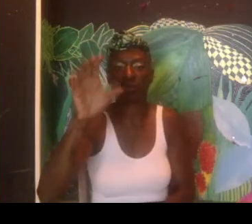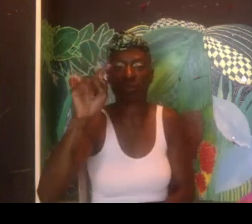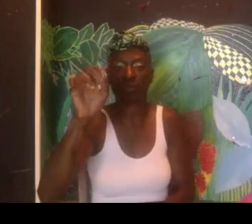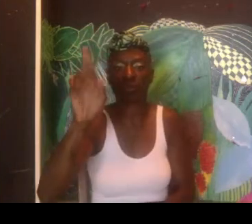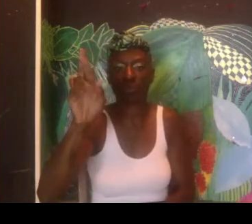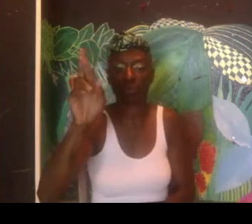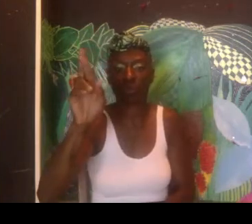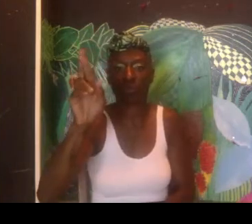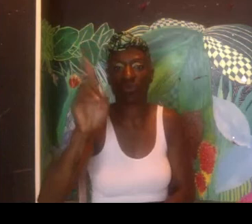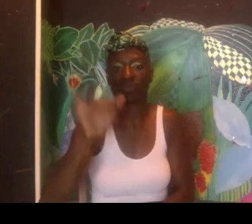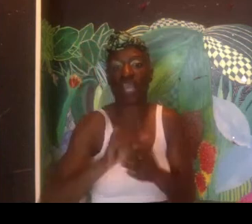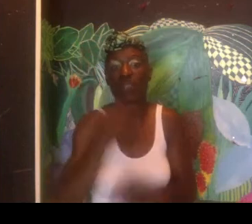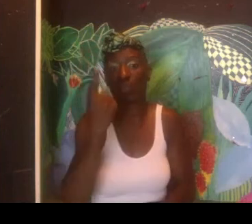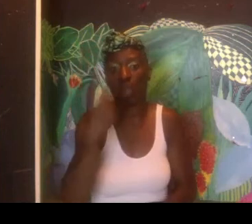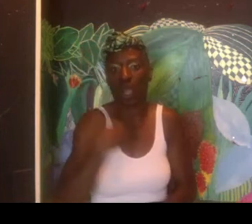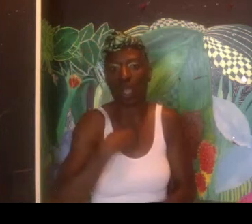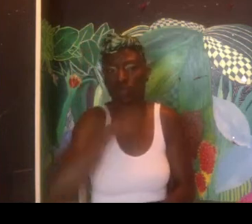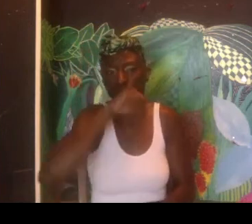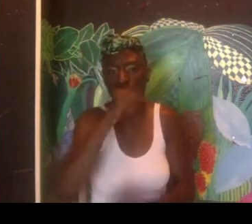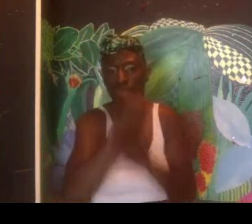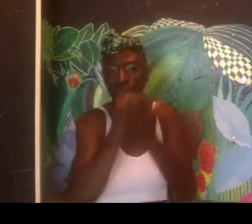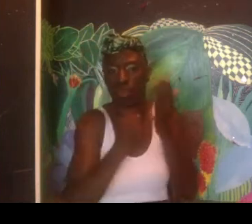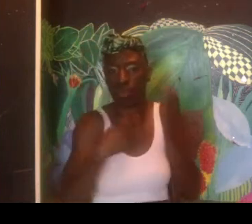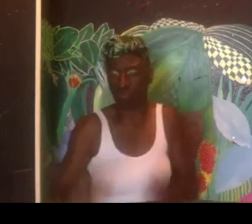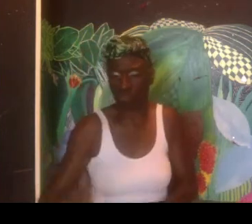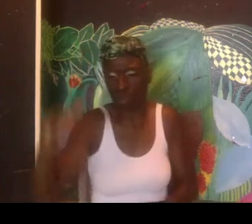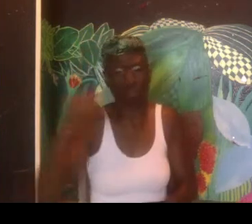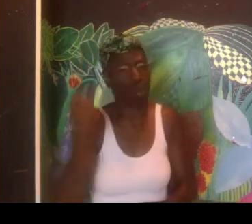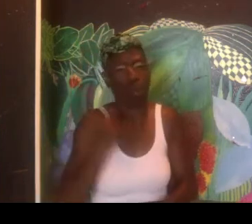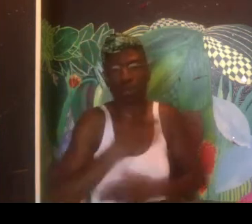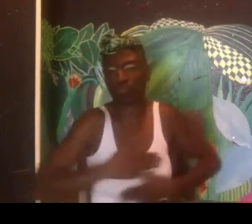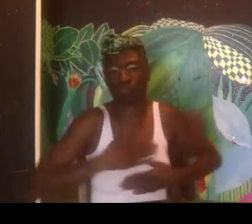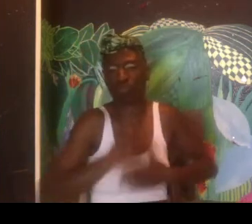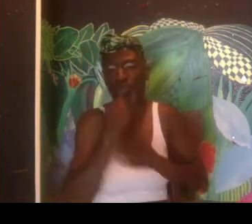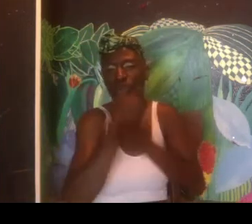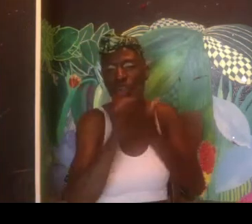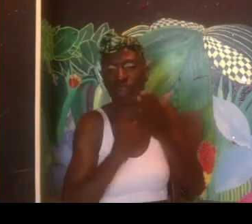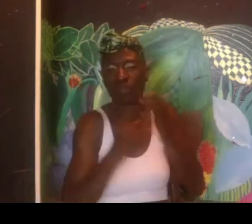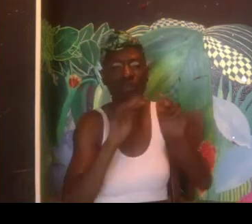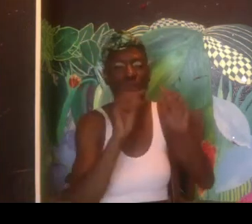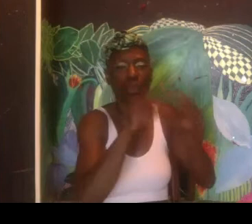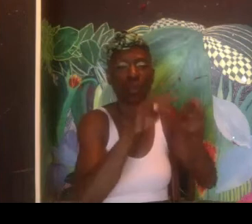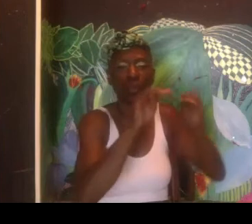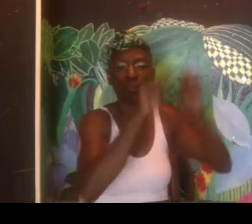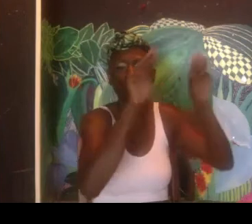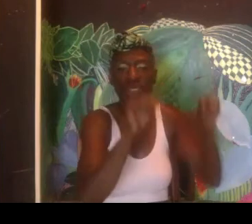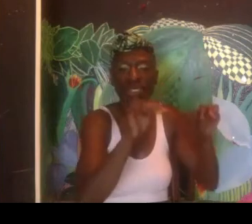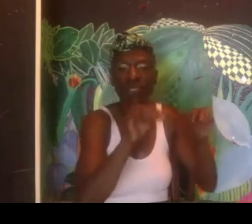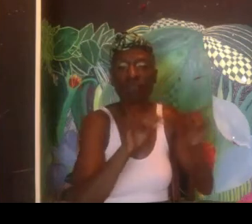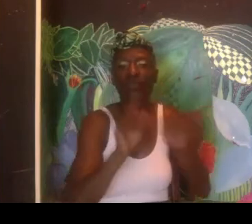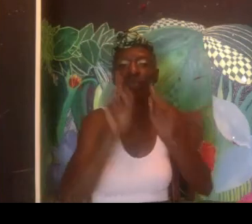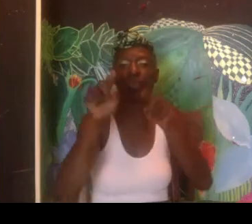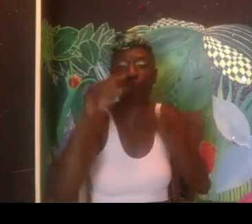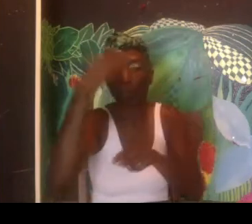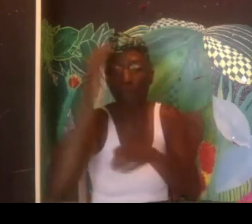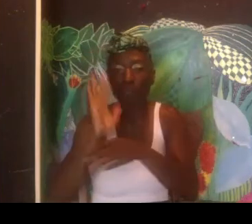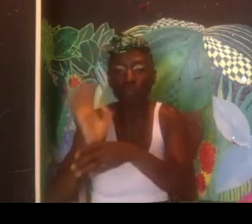And the reason that I joined it was because they did have a space for artists. And I've always loved so many different types of